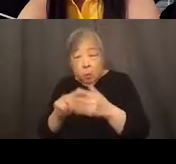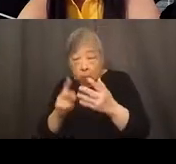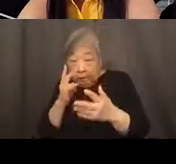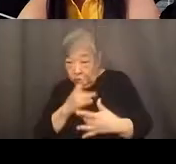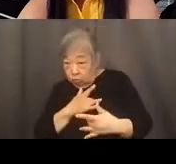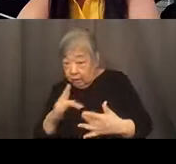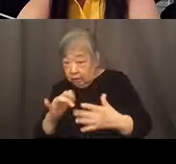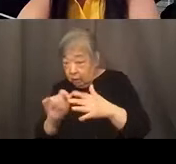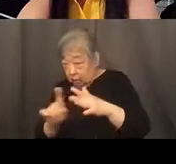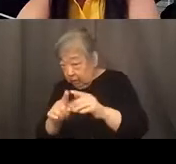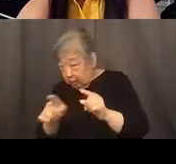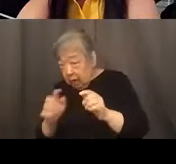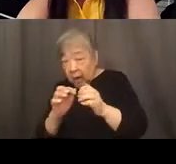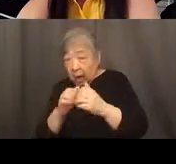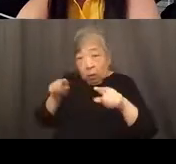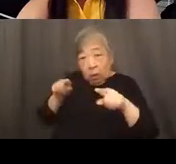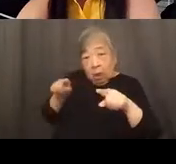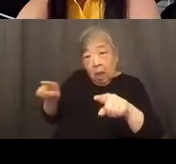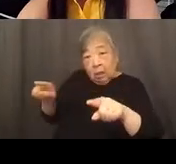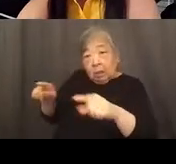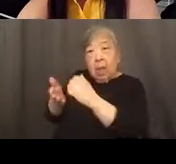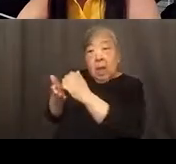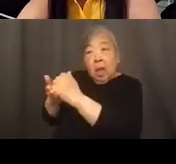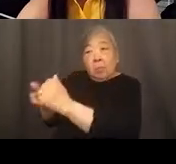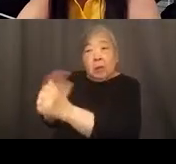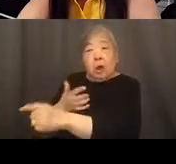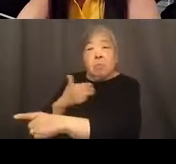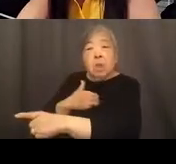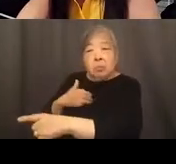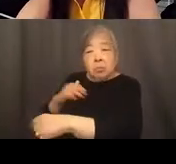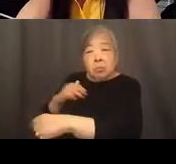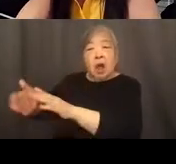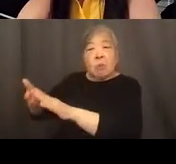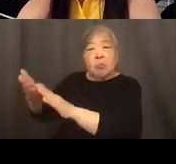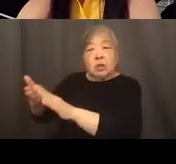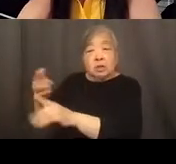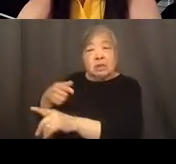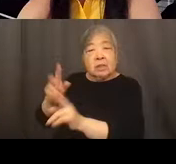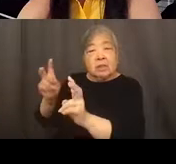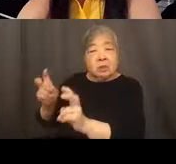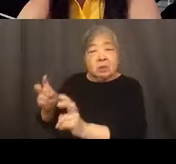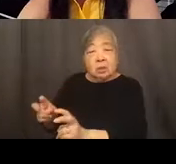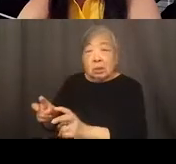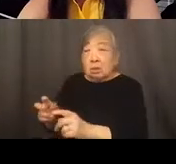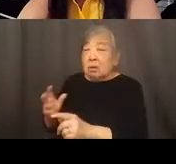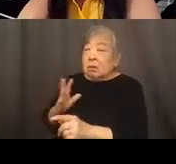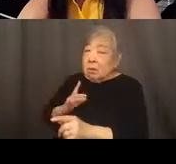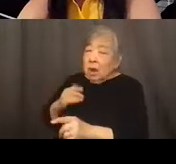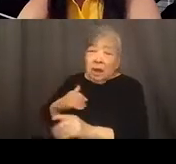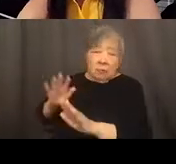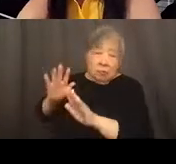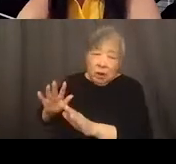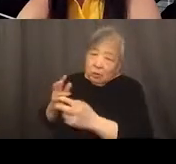aligns with how we're helping our members, you know operationalize some of these issues. But in addition to all the great resources that NASA